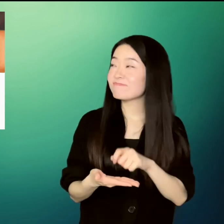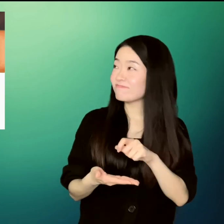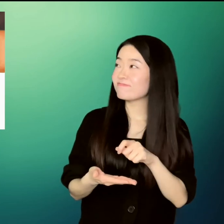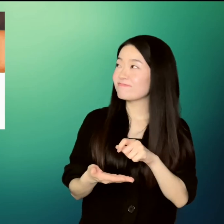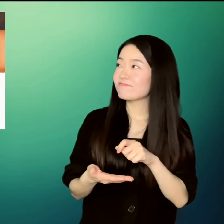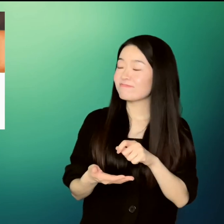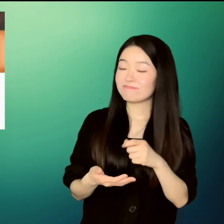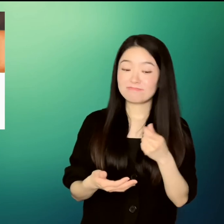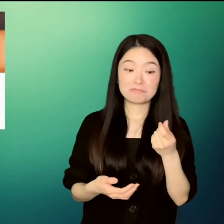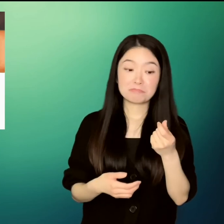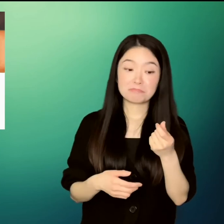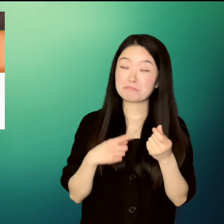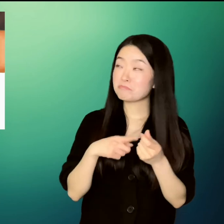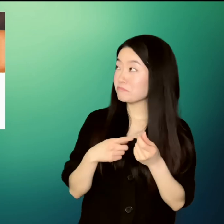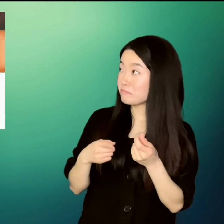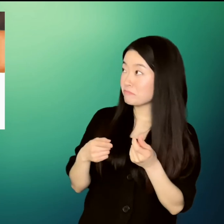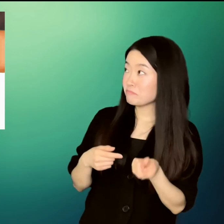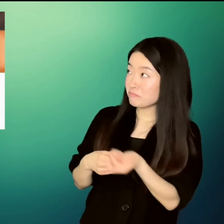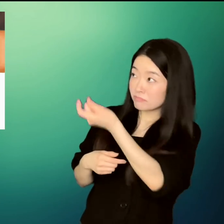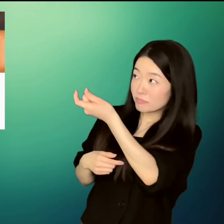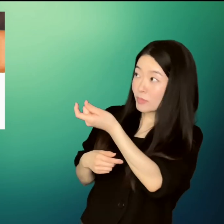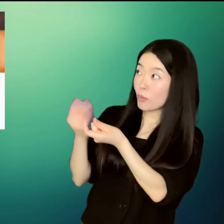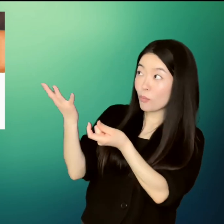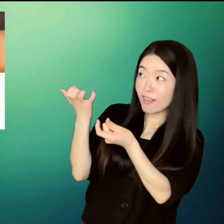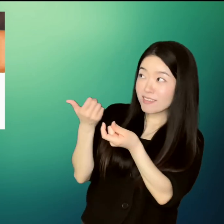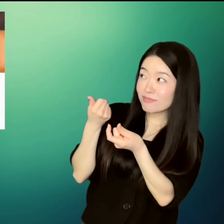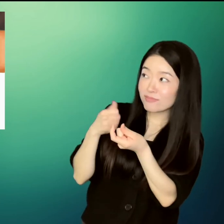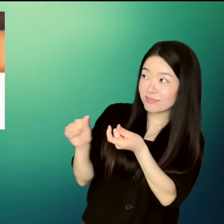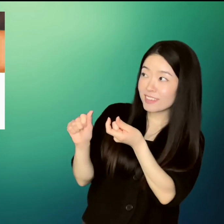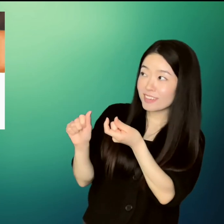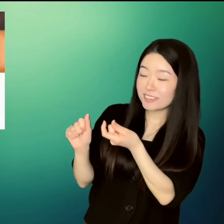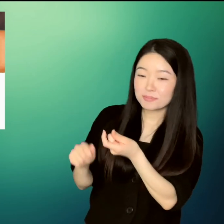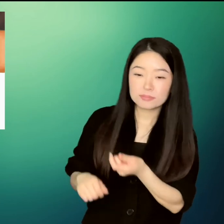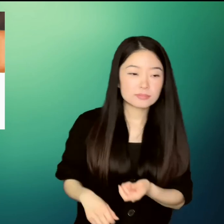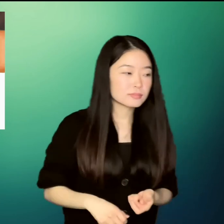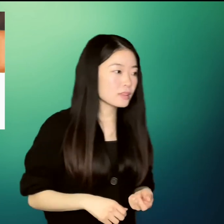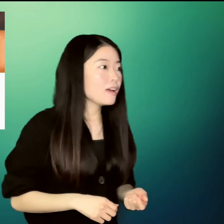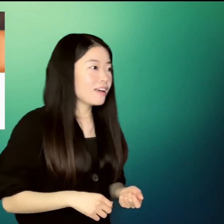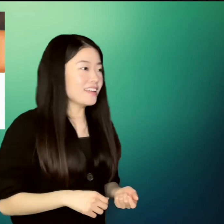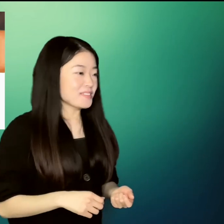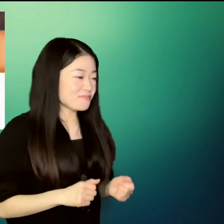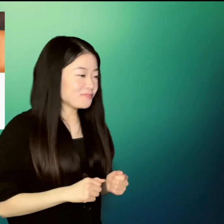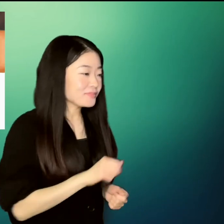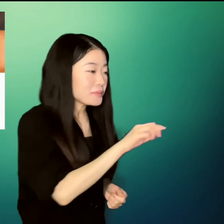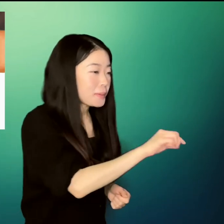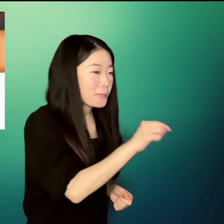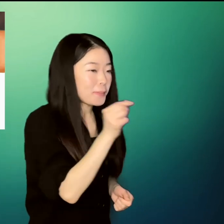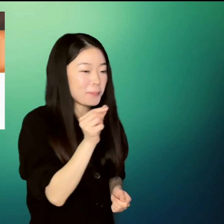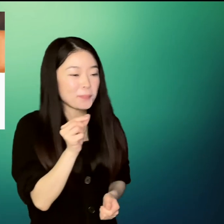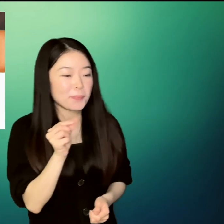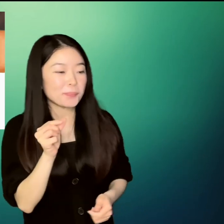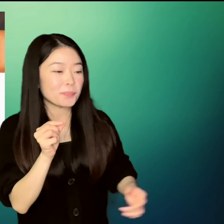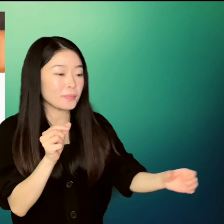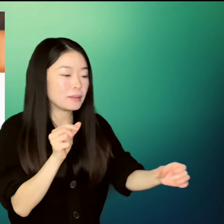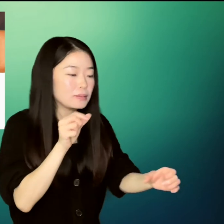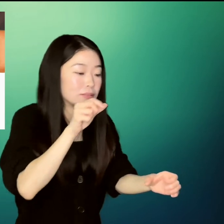Want to try it? She offered the stamp, she Joey. And he carefully inked the stamp